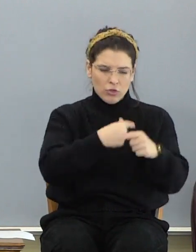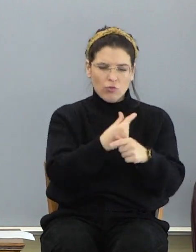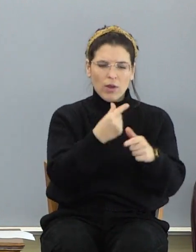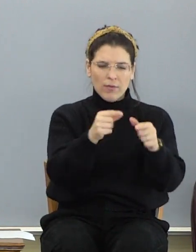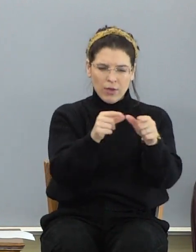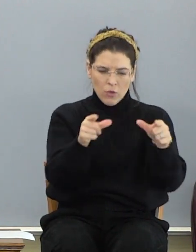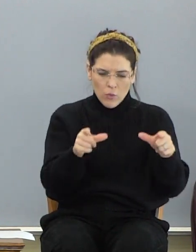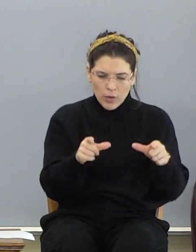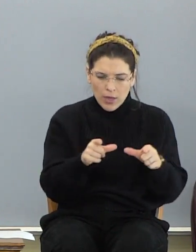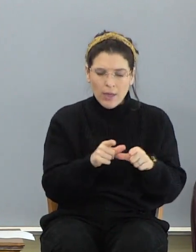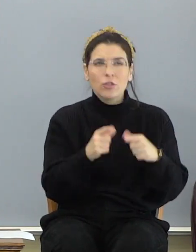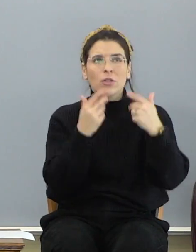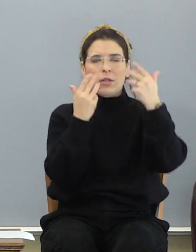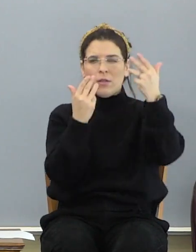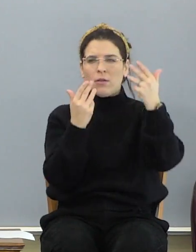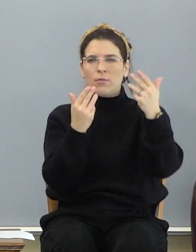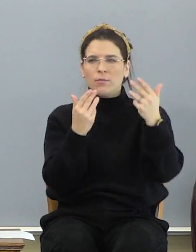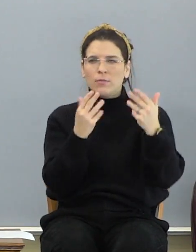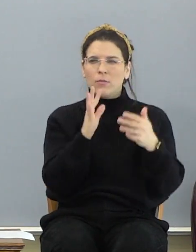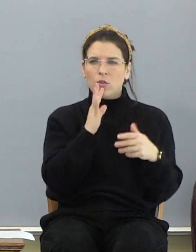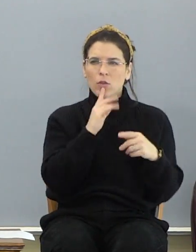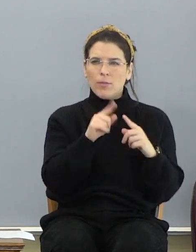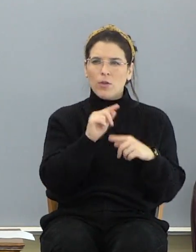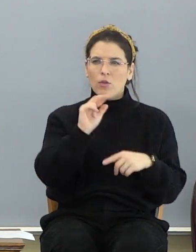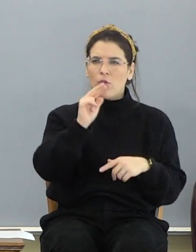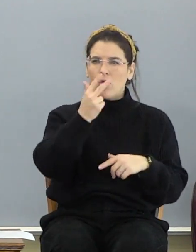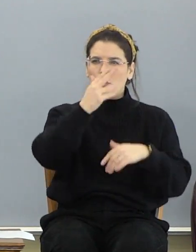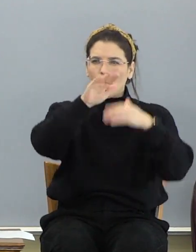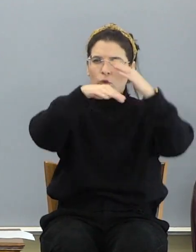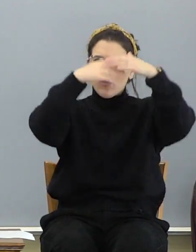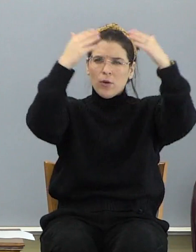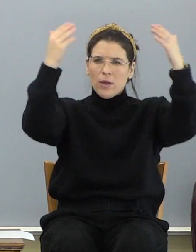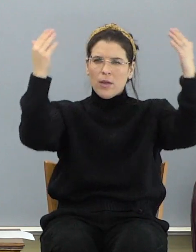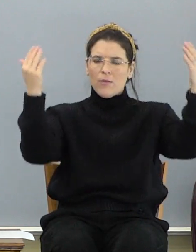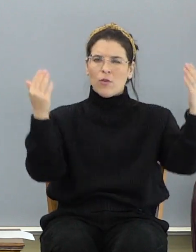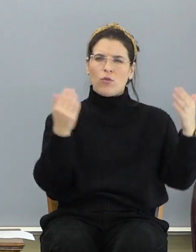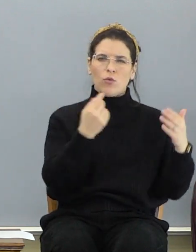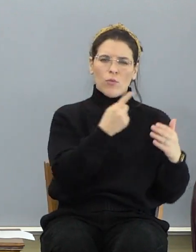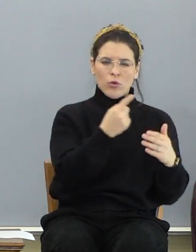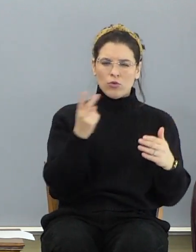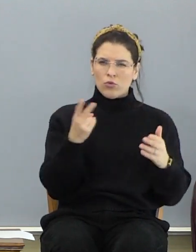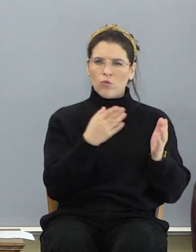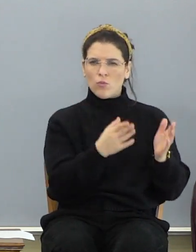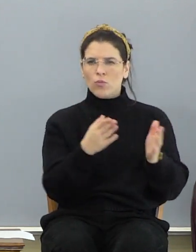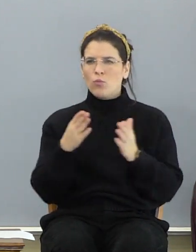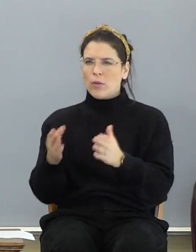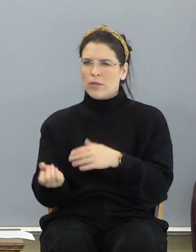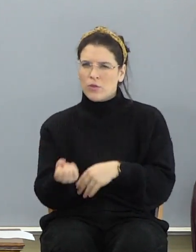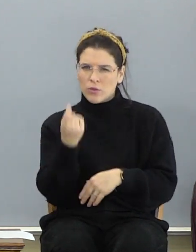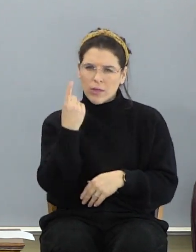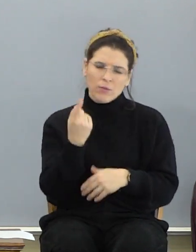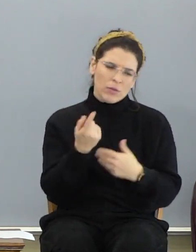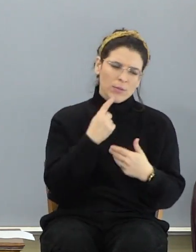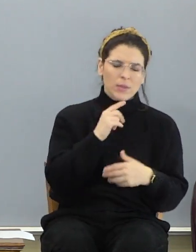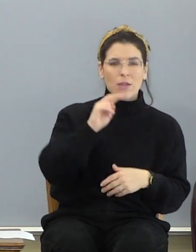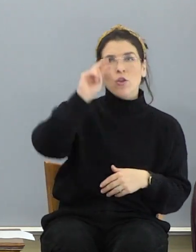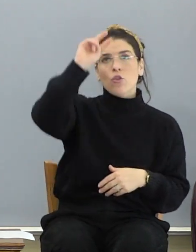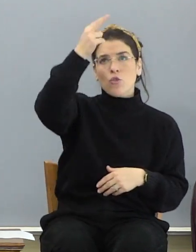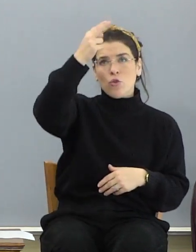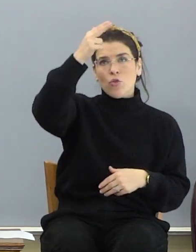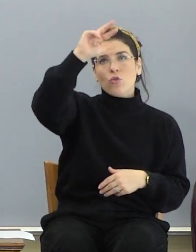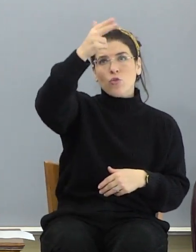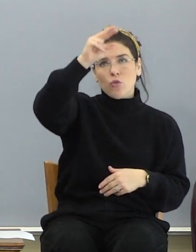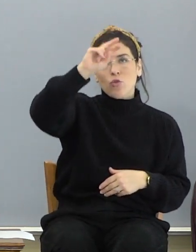that he's caught up in. Now when you talk about the third heaven, there are two ways to take it. Some people take it, well, it's the third in sequence.